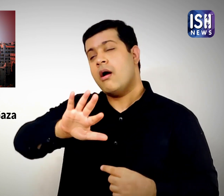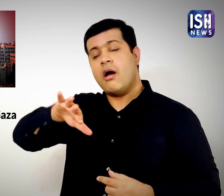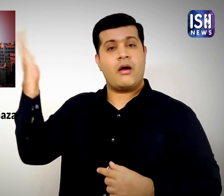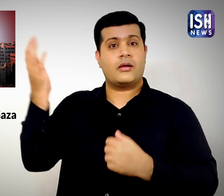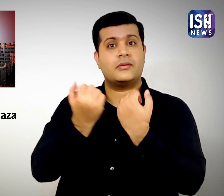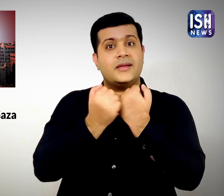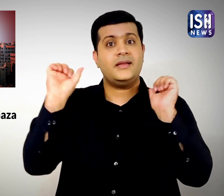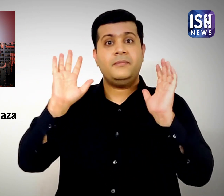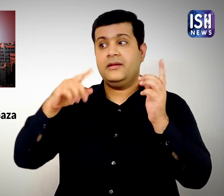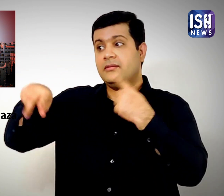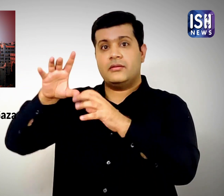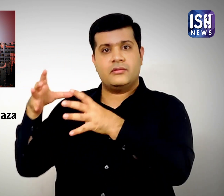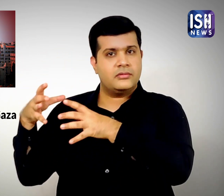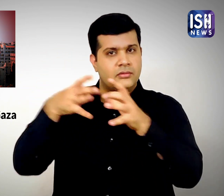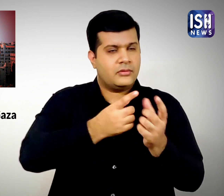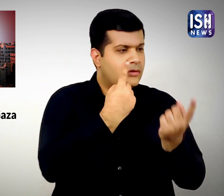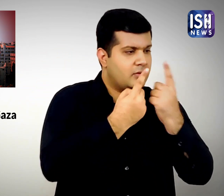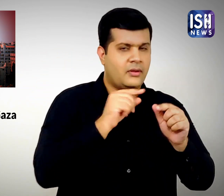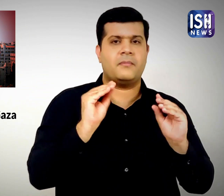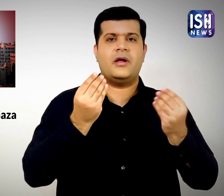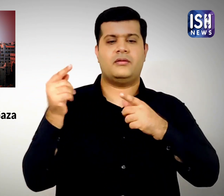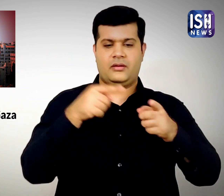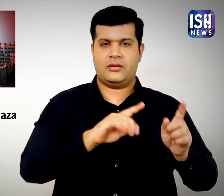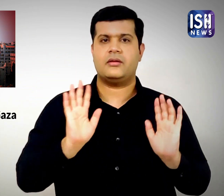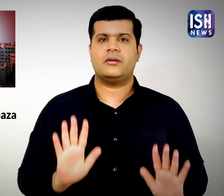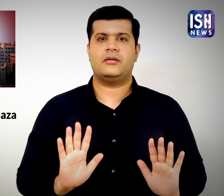We want an independent investigation into this matter.